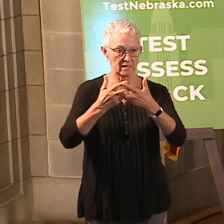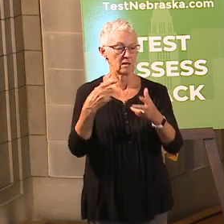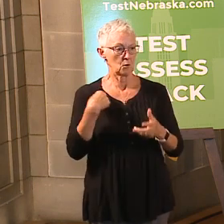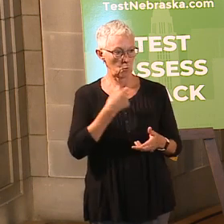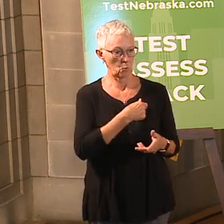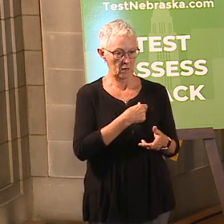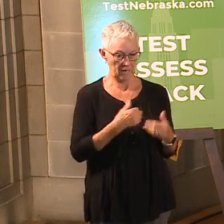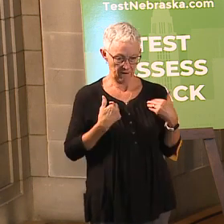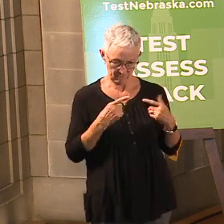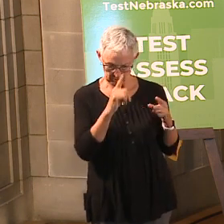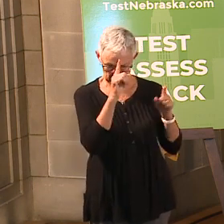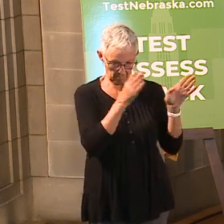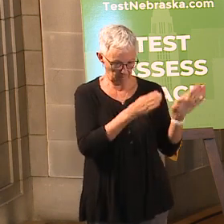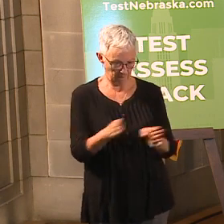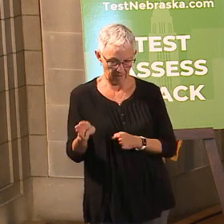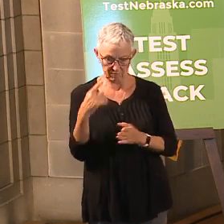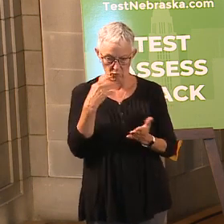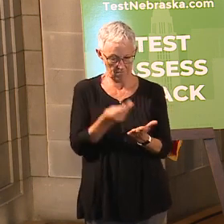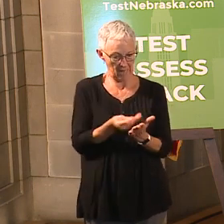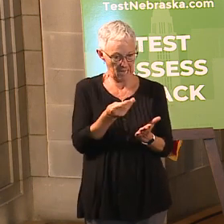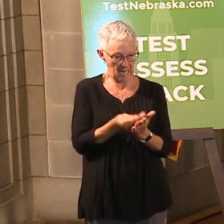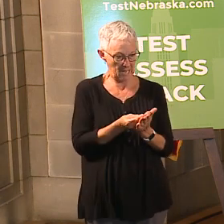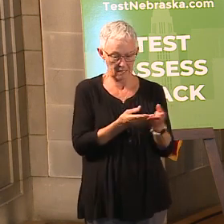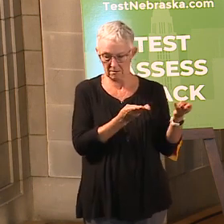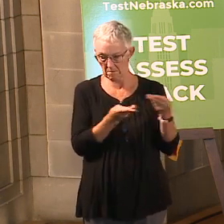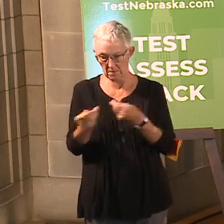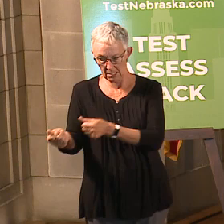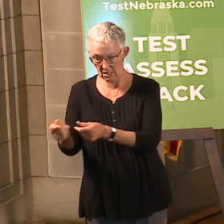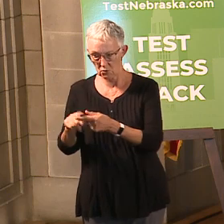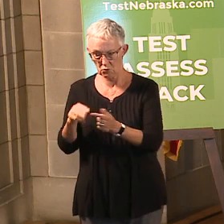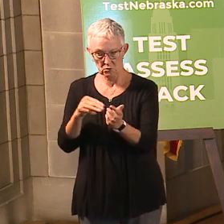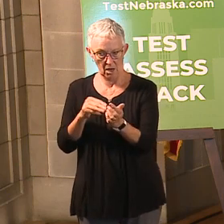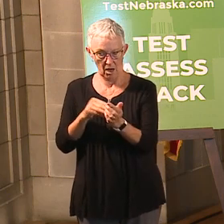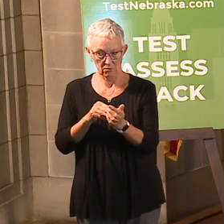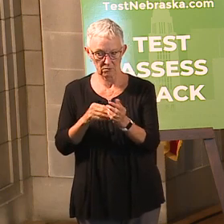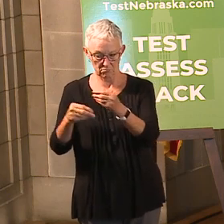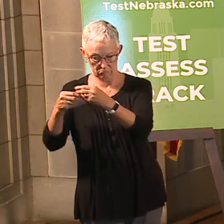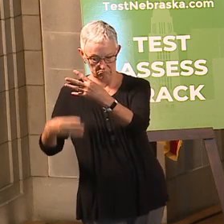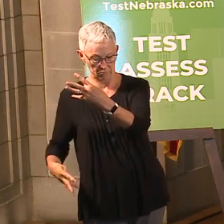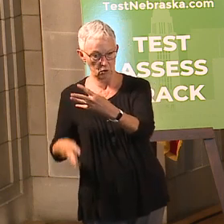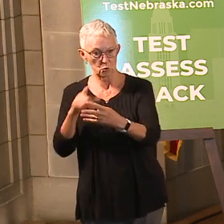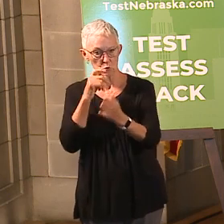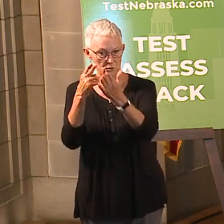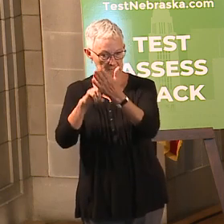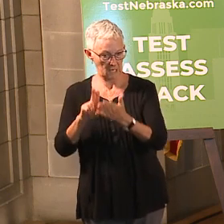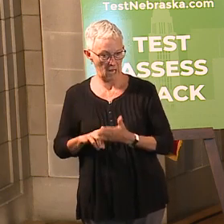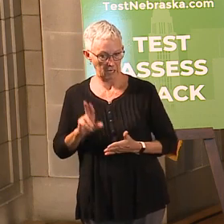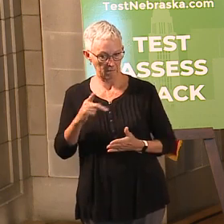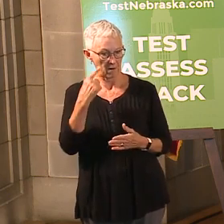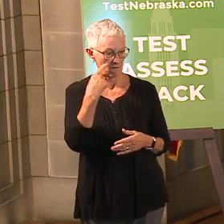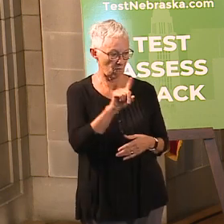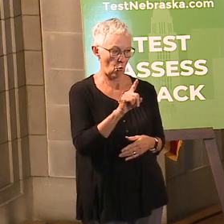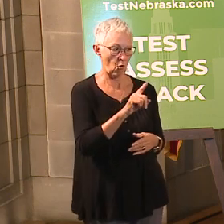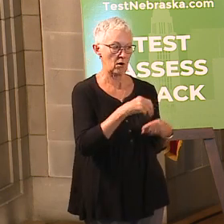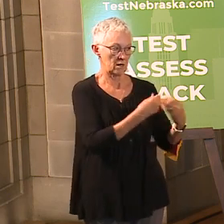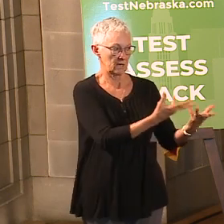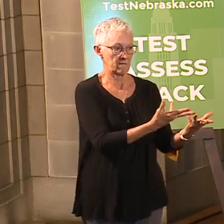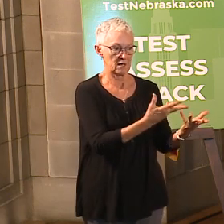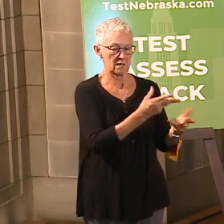allocation, as well as to implement innovative actions so that Nebraskans receive consistent and exceptional care.